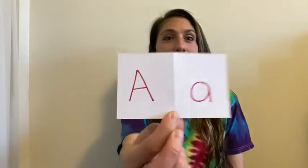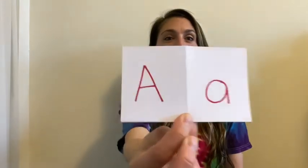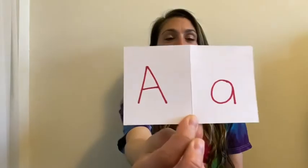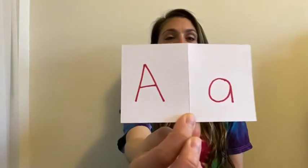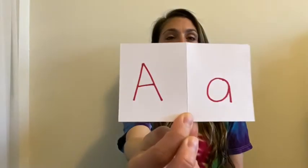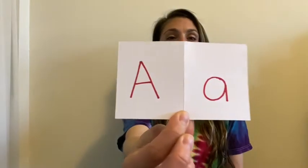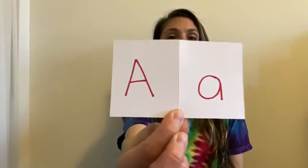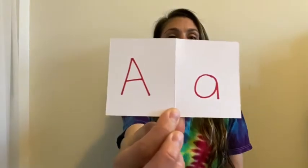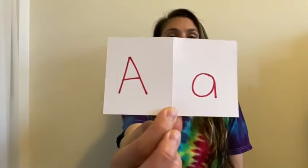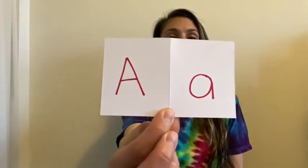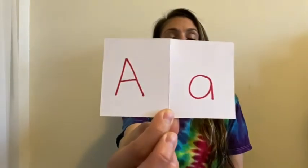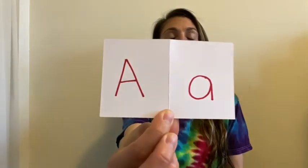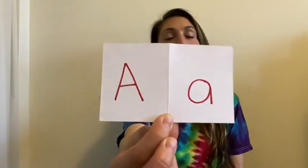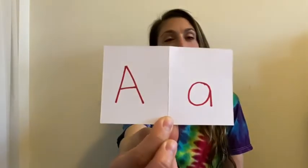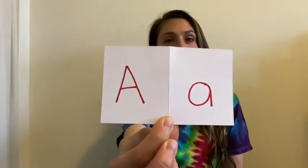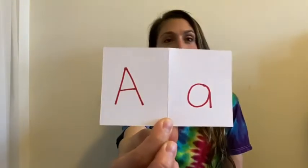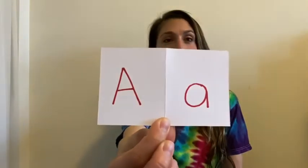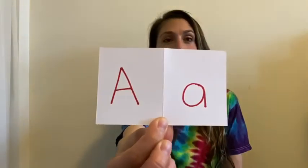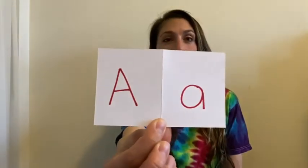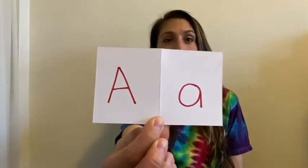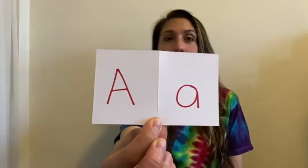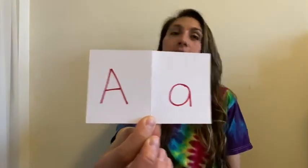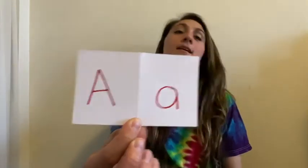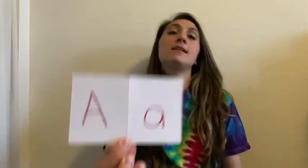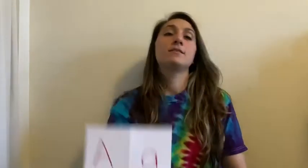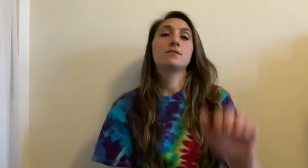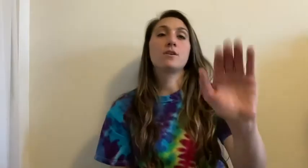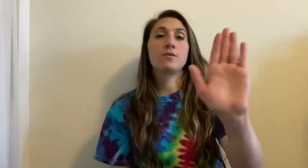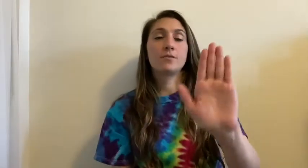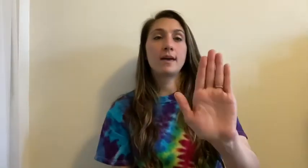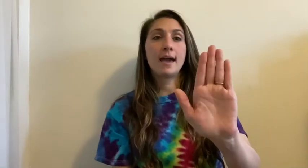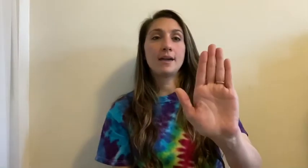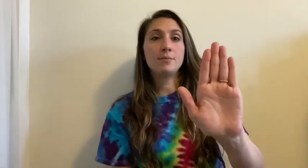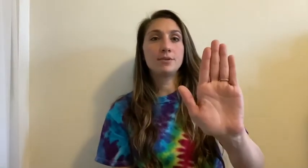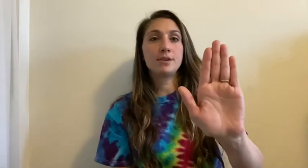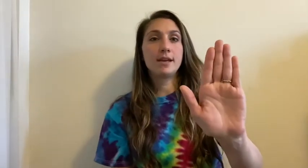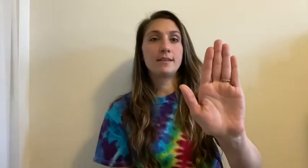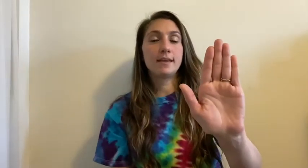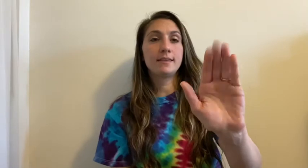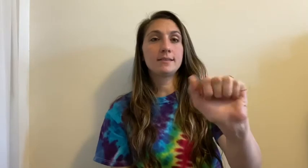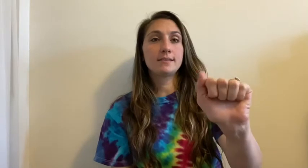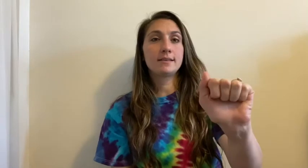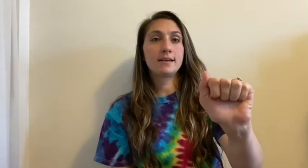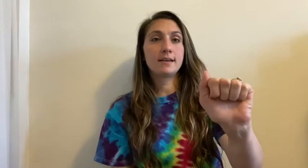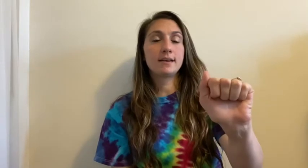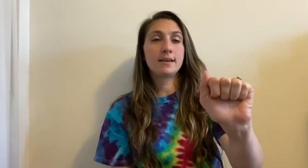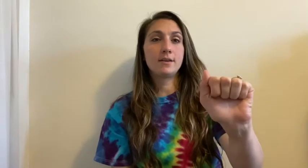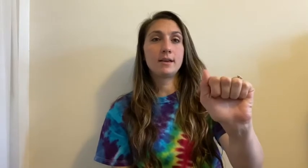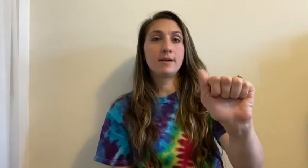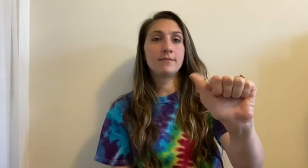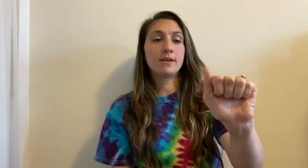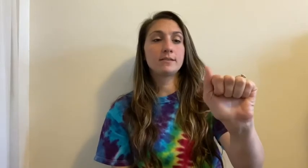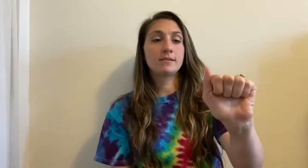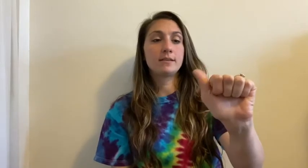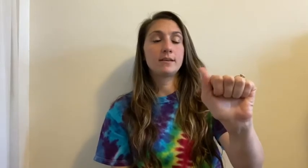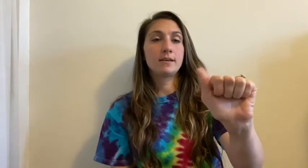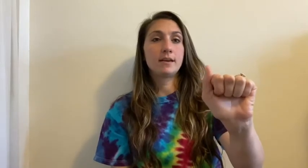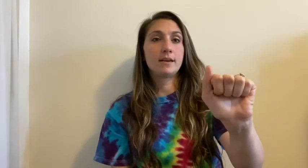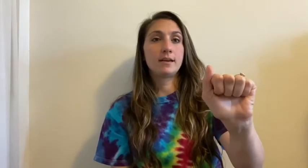I have an uppercase A and a lowercase A. So for A, you put your hand like this, and you kind of make a fist. And